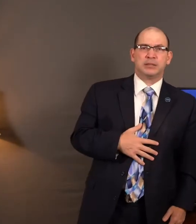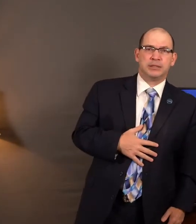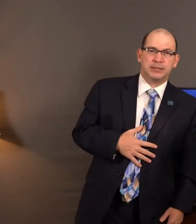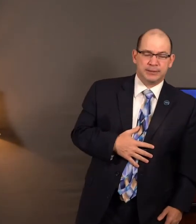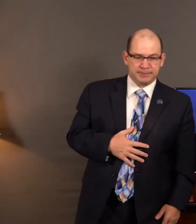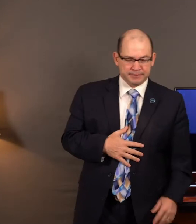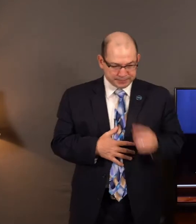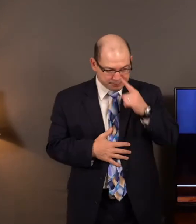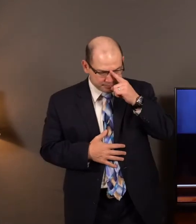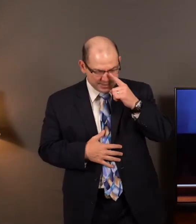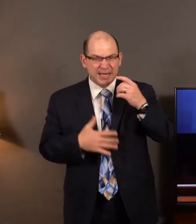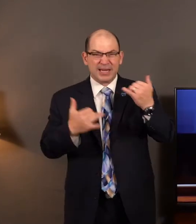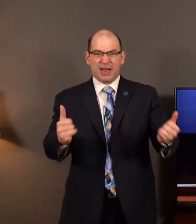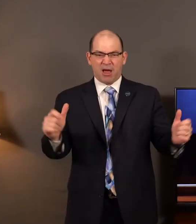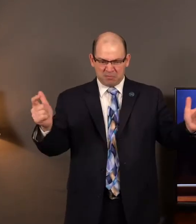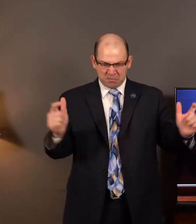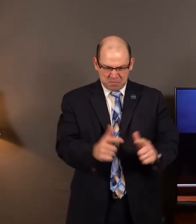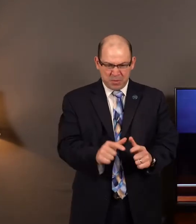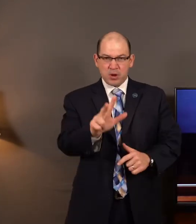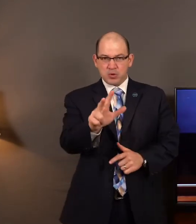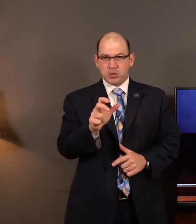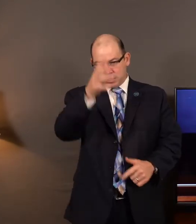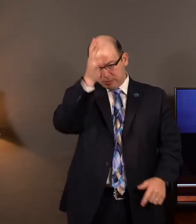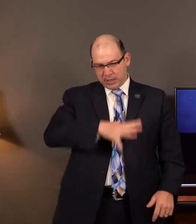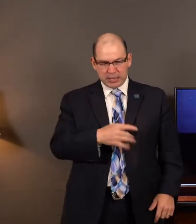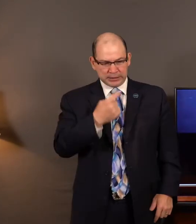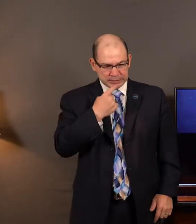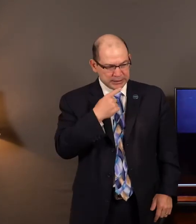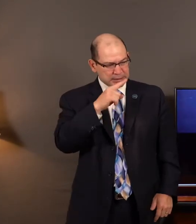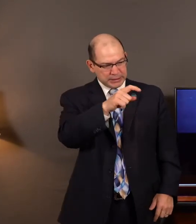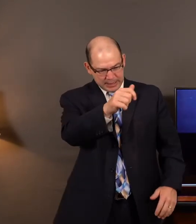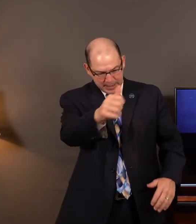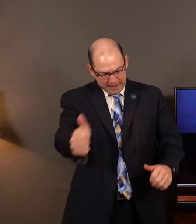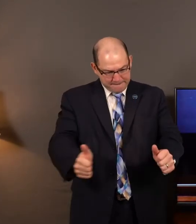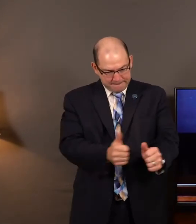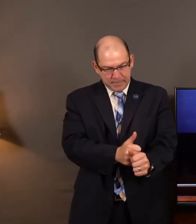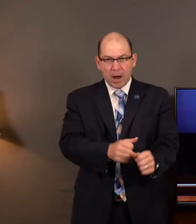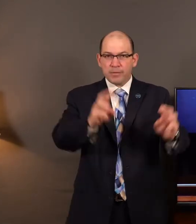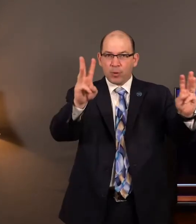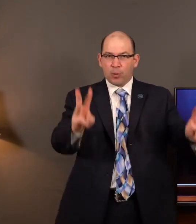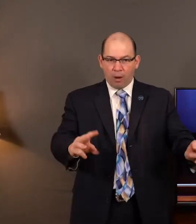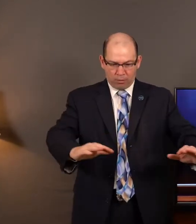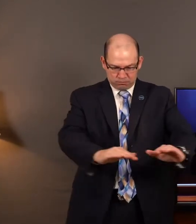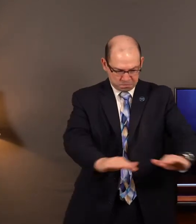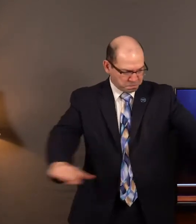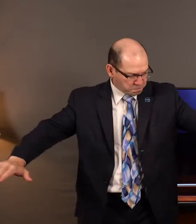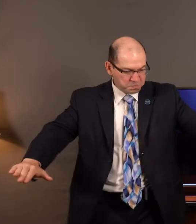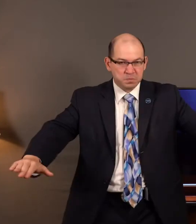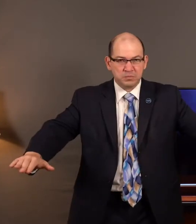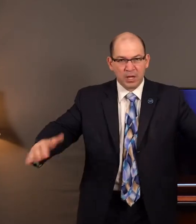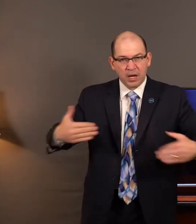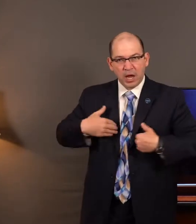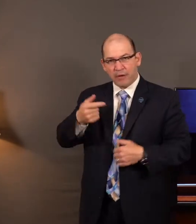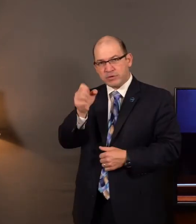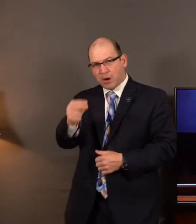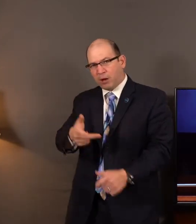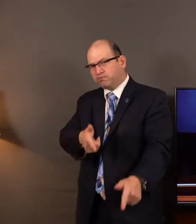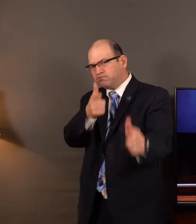down to about 300 men. And he told those men to get behind that wall. And to get their gun and their ammunition. And to prepare at all